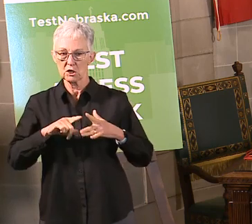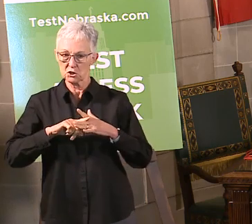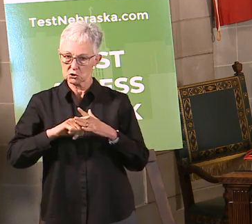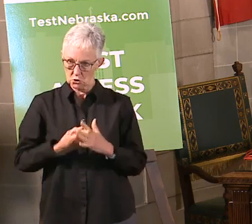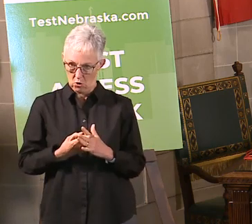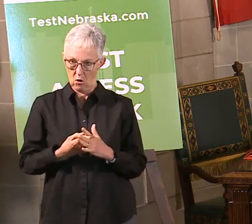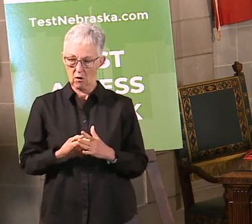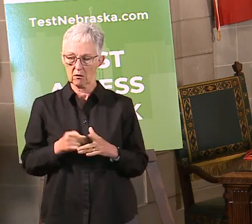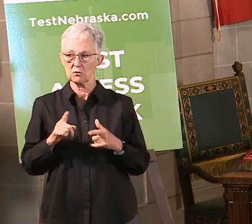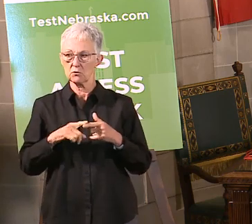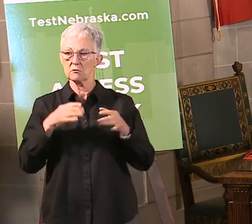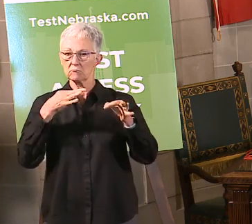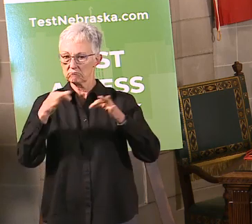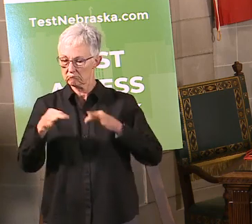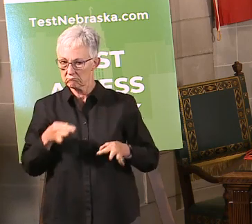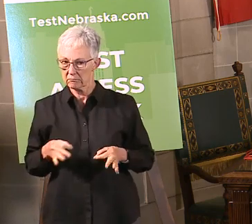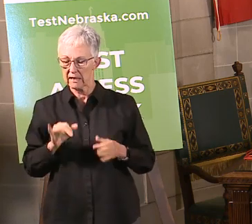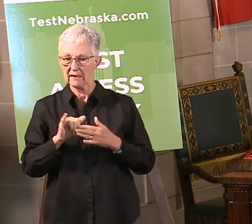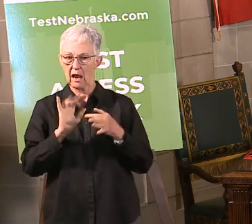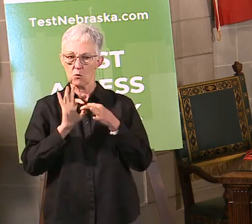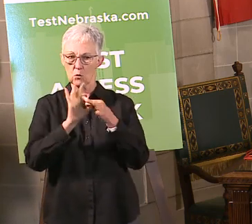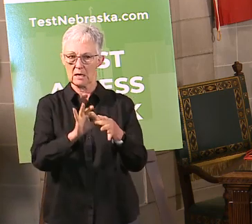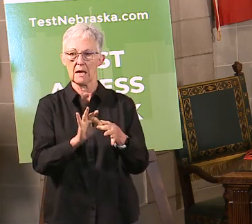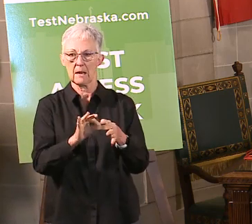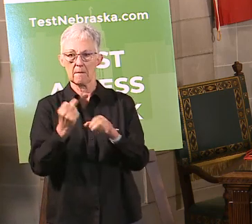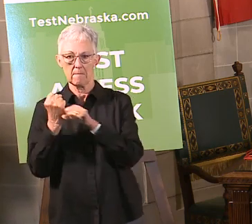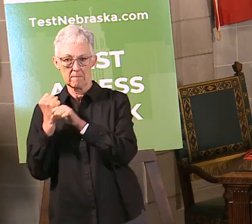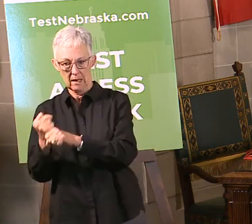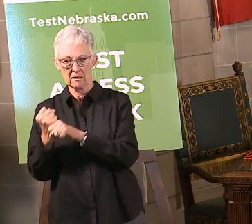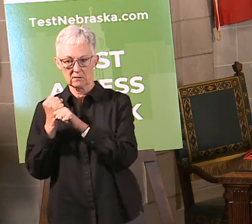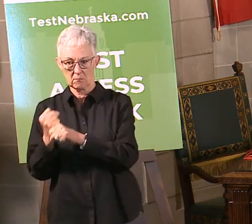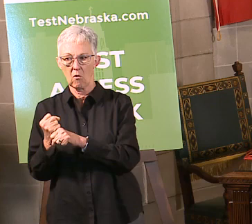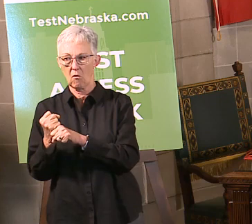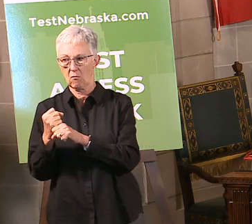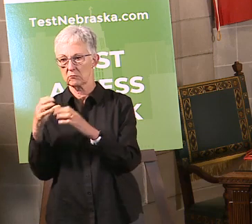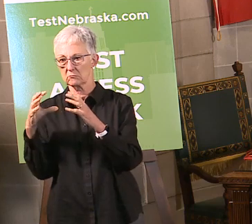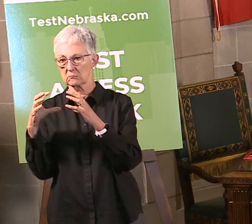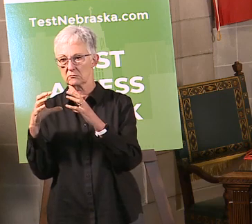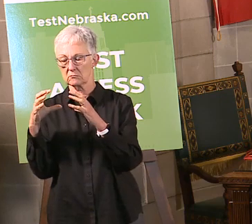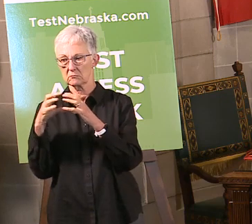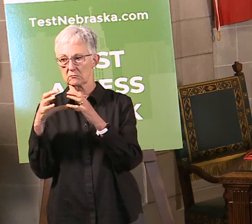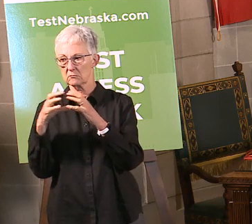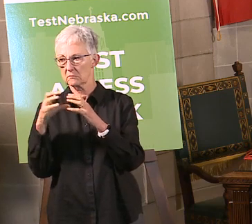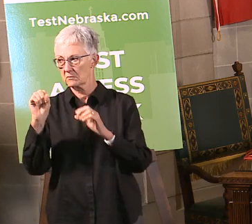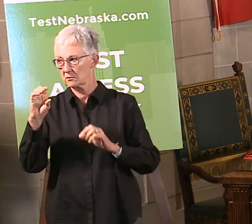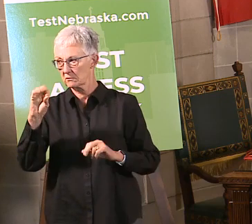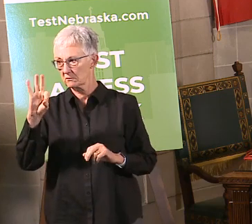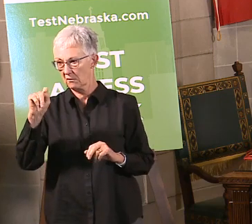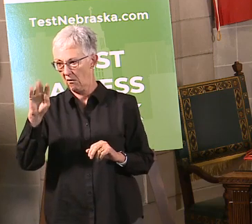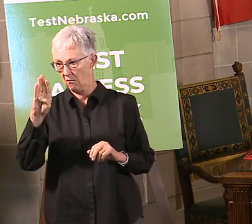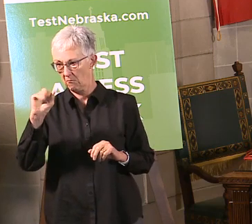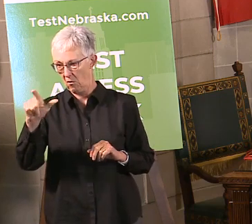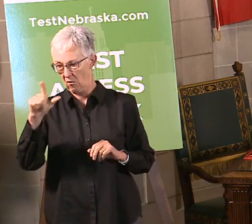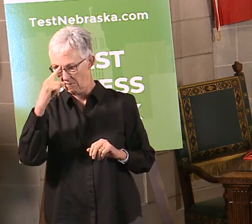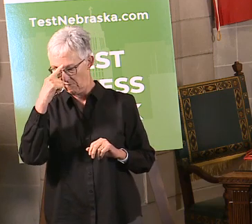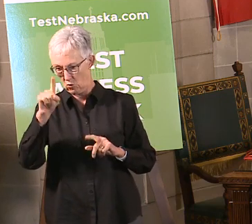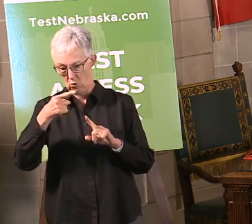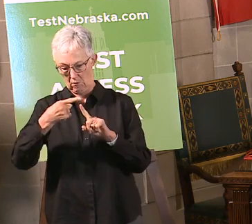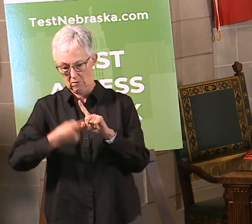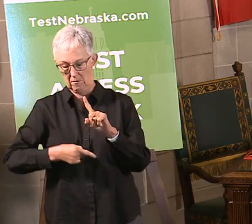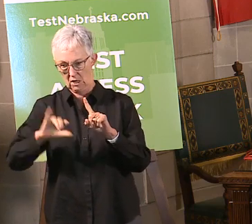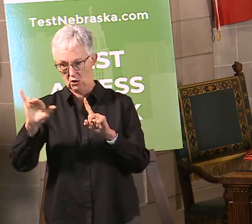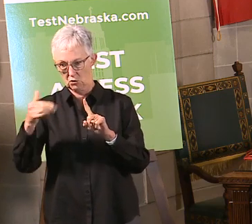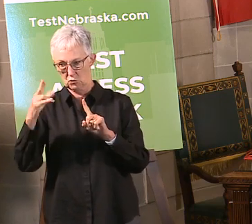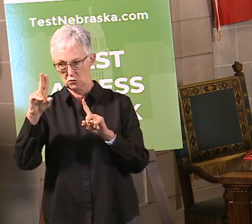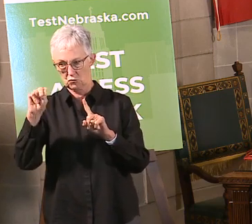specifically baseball and softball for the month of June, some guidance on how practice and